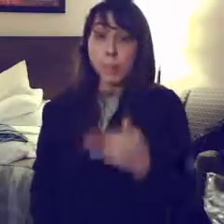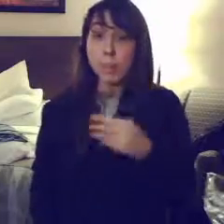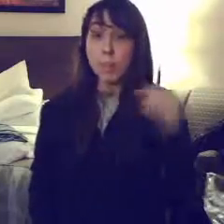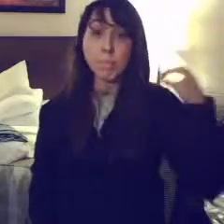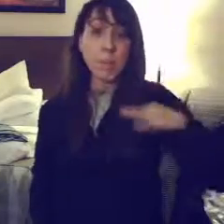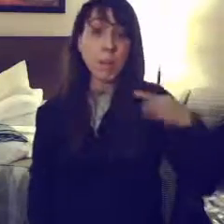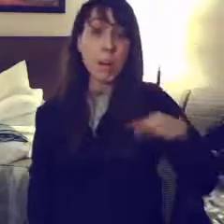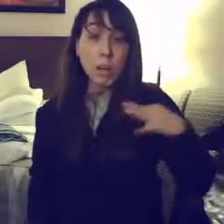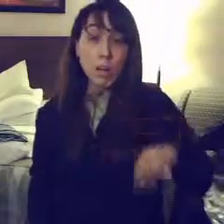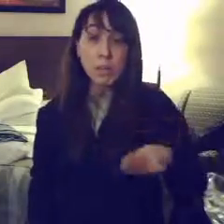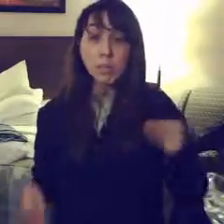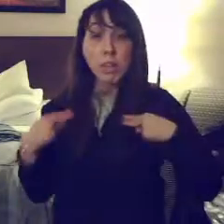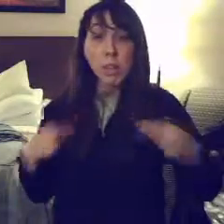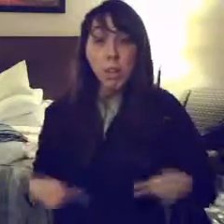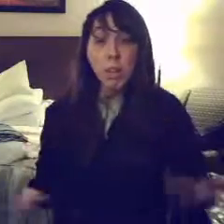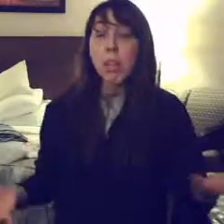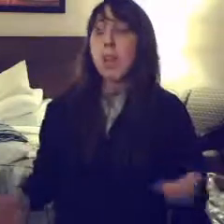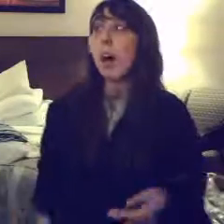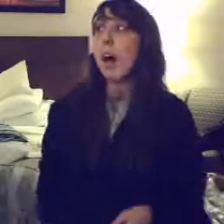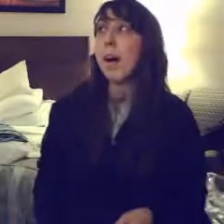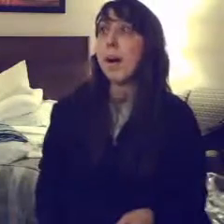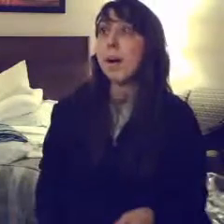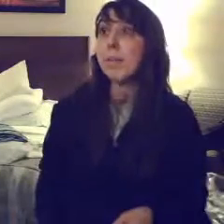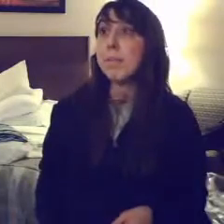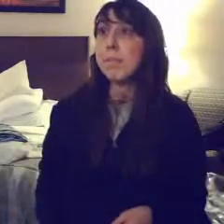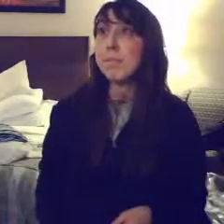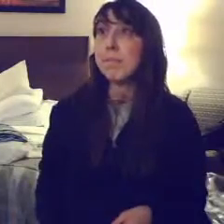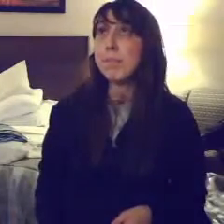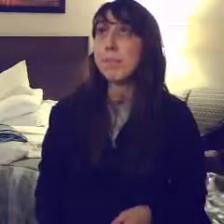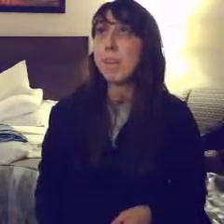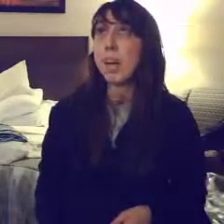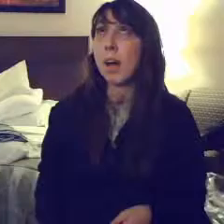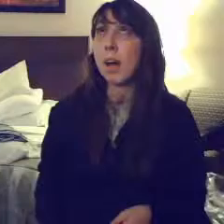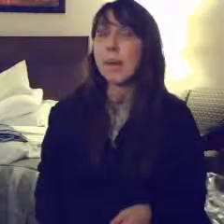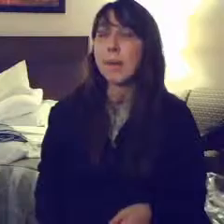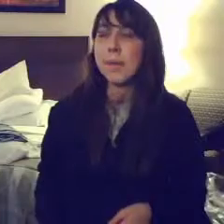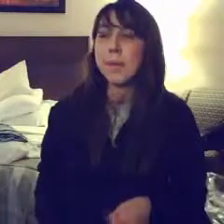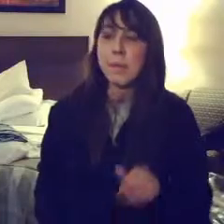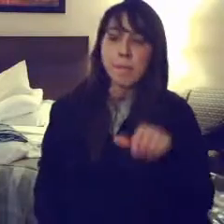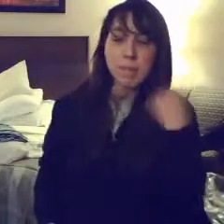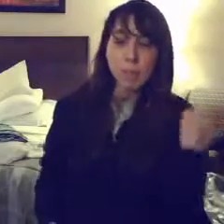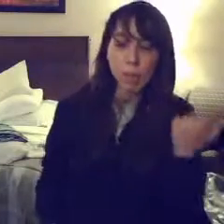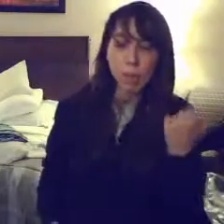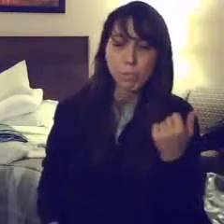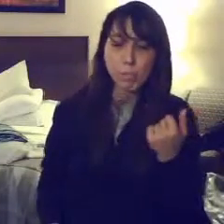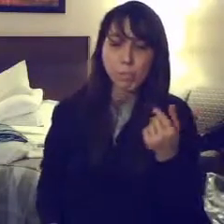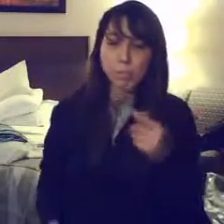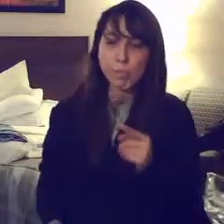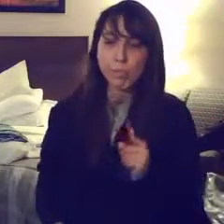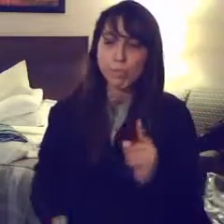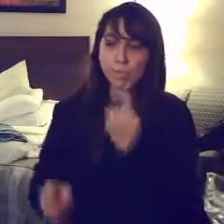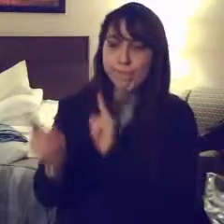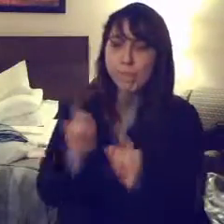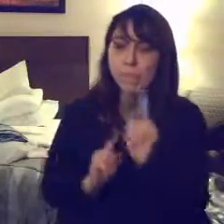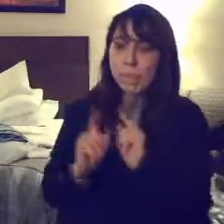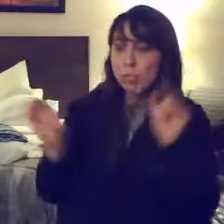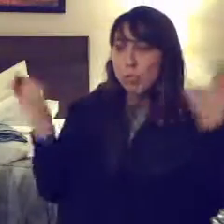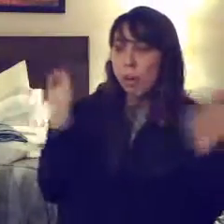through hard times. So it was very, very humbling. Well, guys, I guess there's just more thing left to say. But before I say